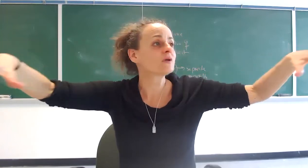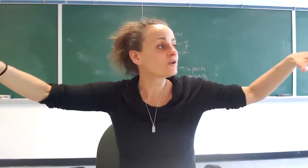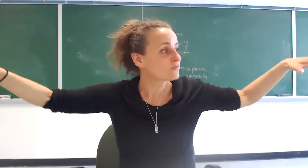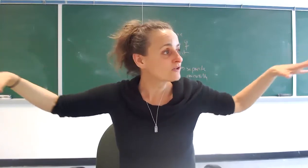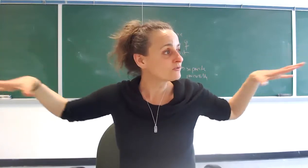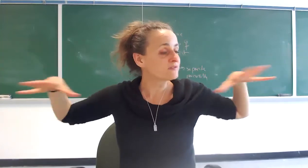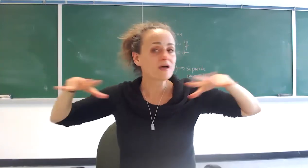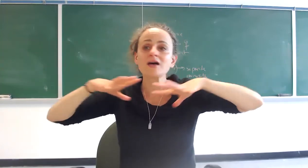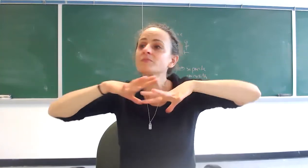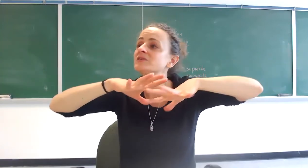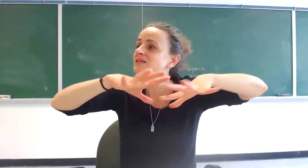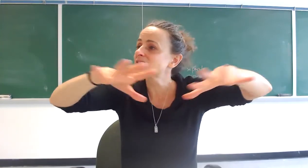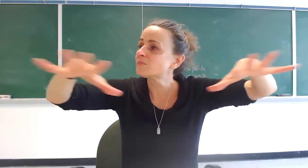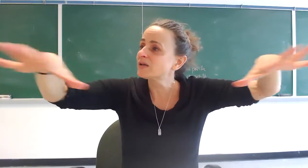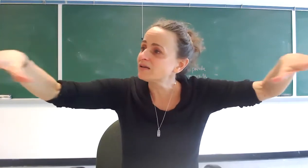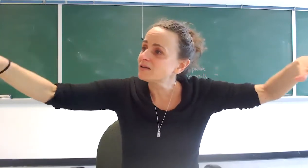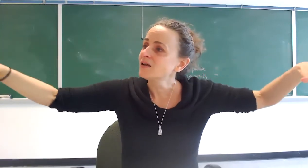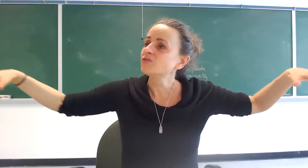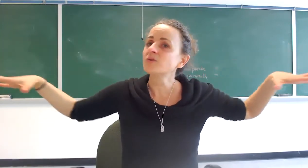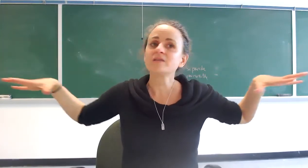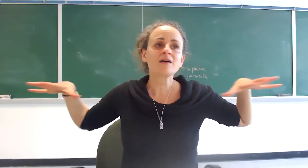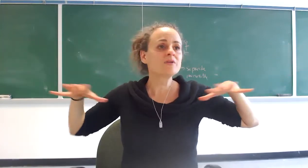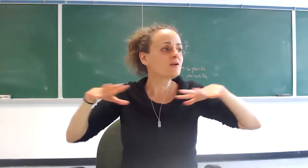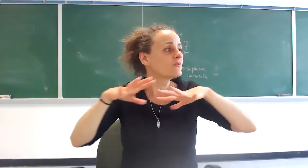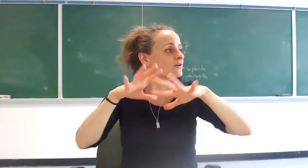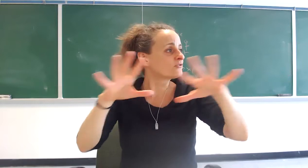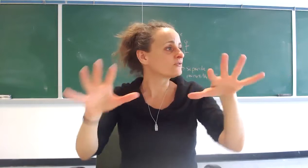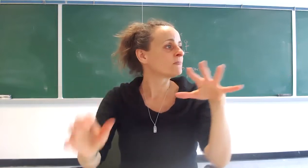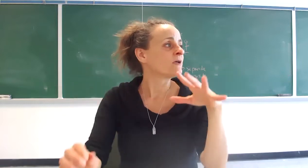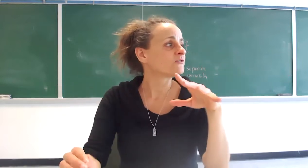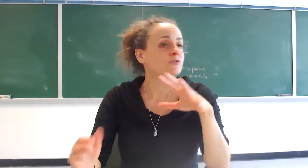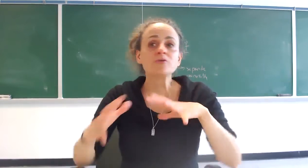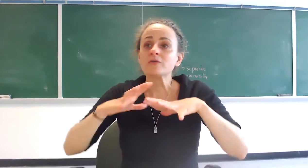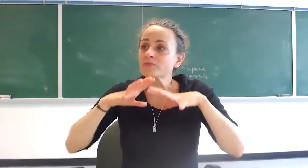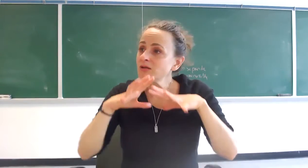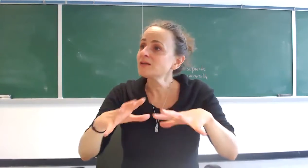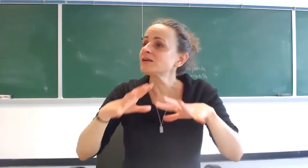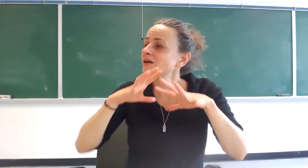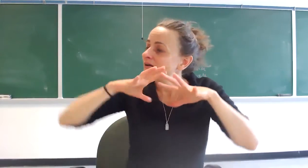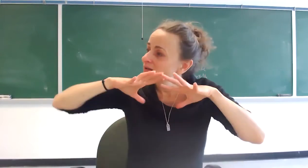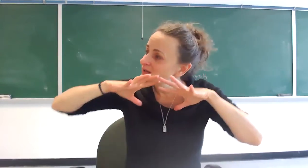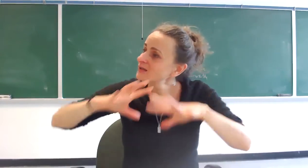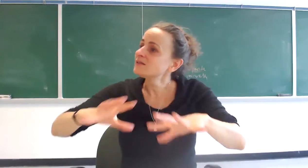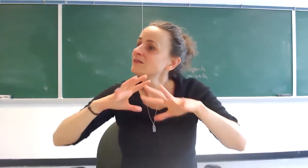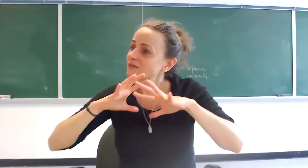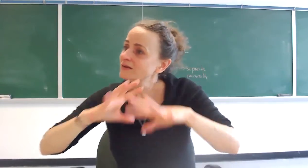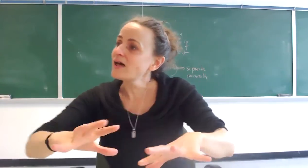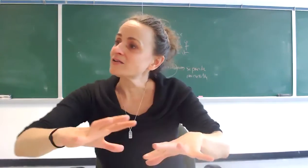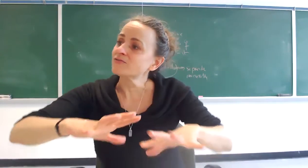on around you it's hyper sensibility to what is happening around you so you are really in life you